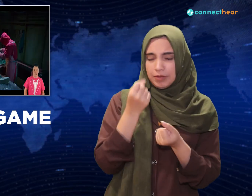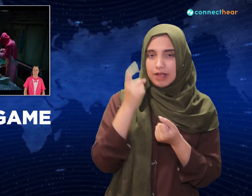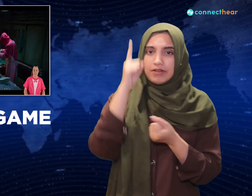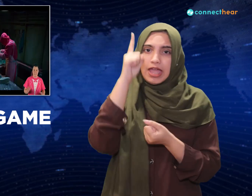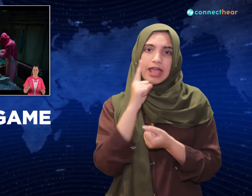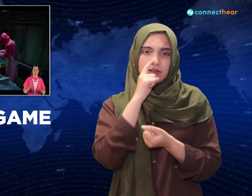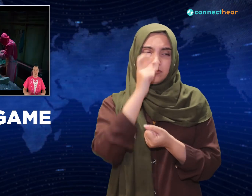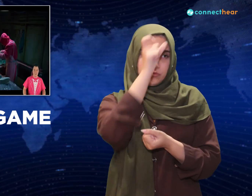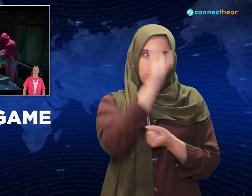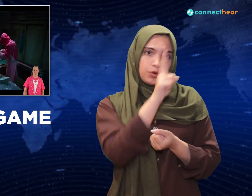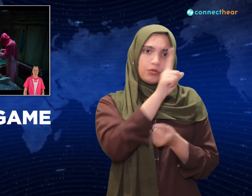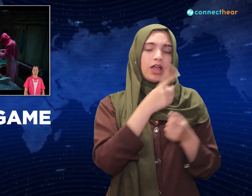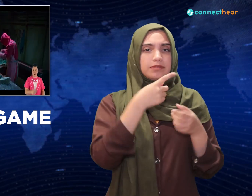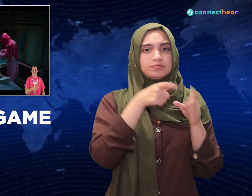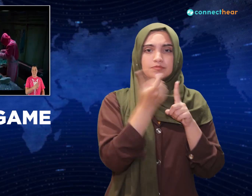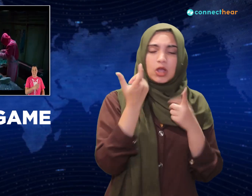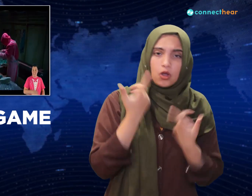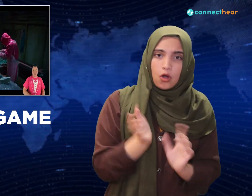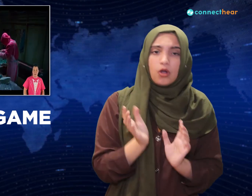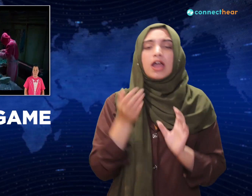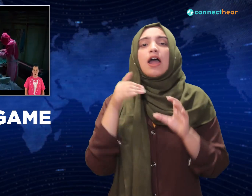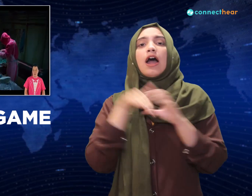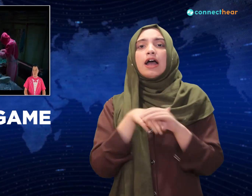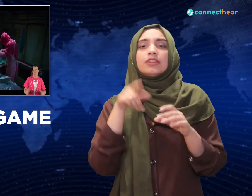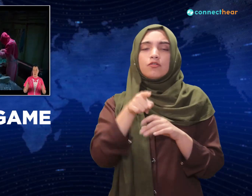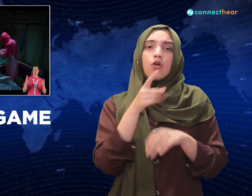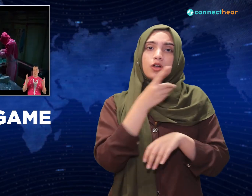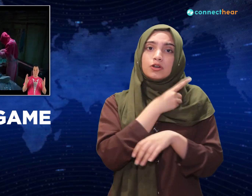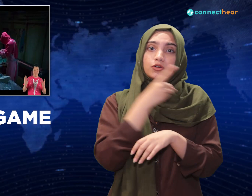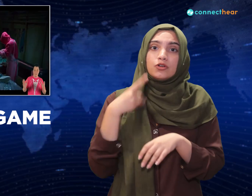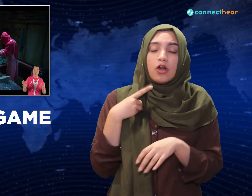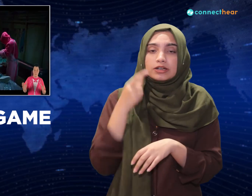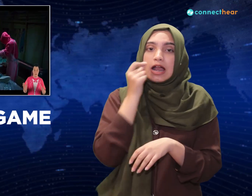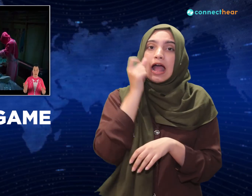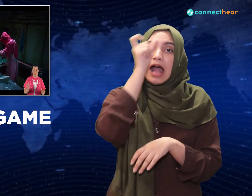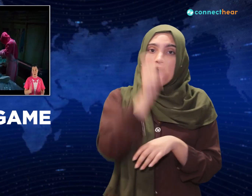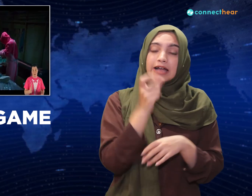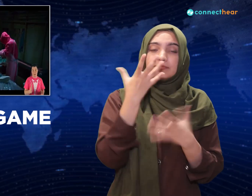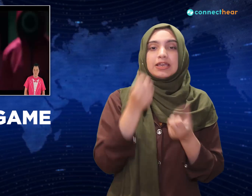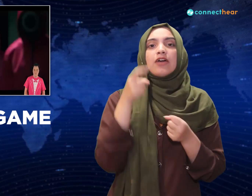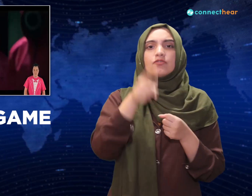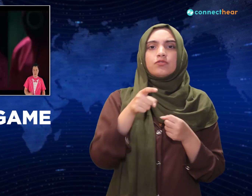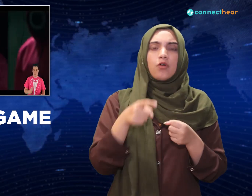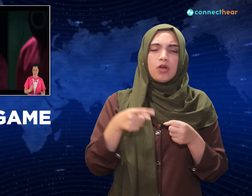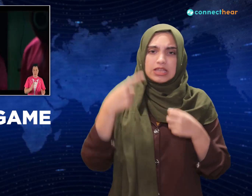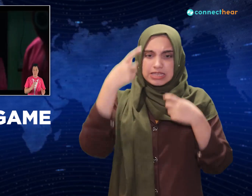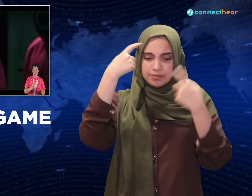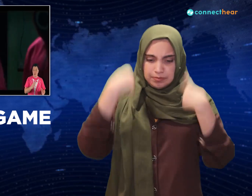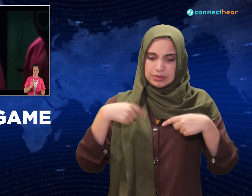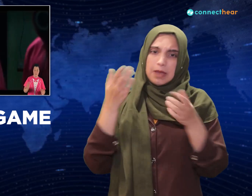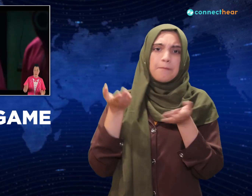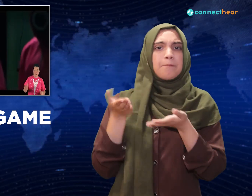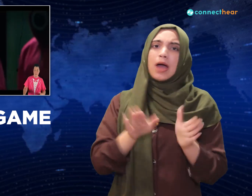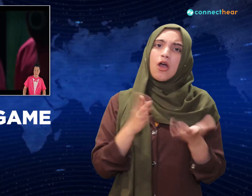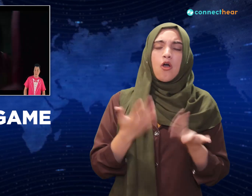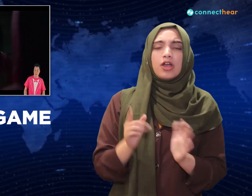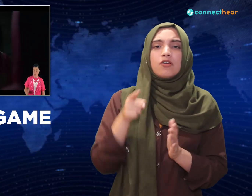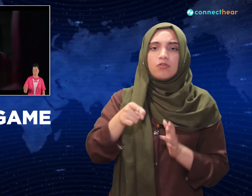yeah he's a doctor and they're harvesting the dead bodies for organs to sell on the black market. By random chance, our detective took the